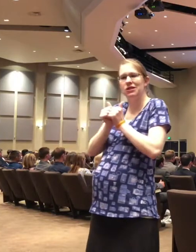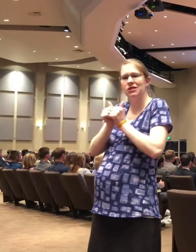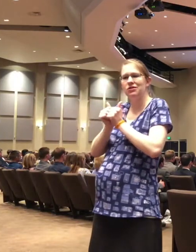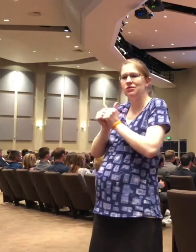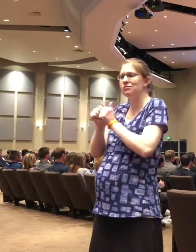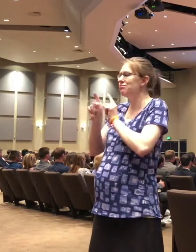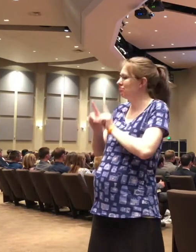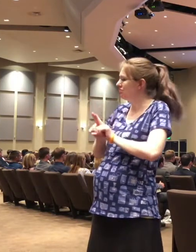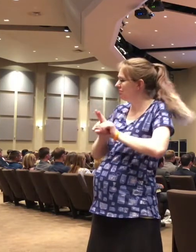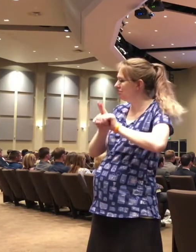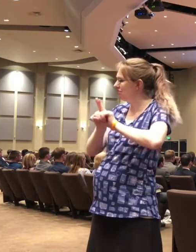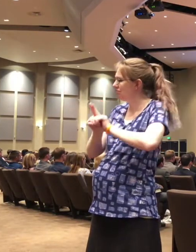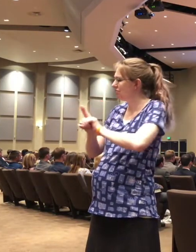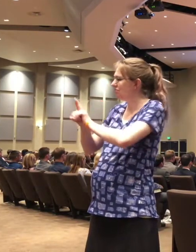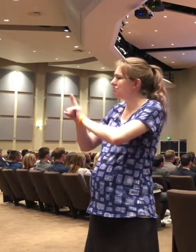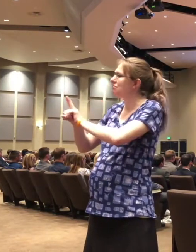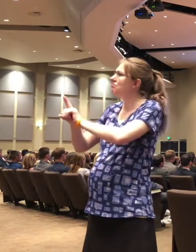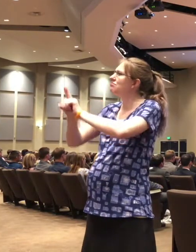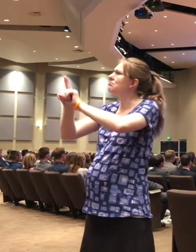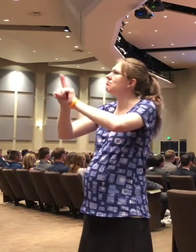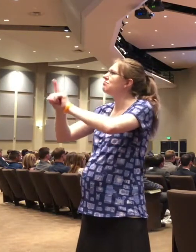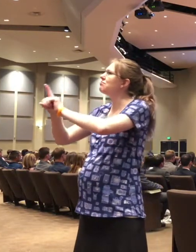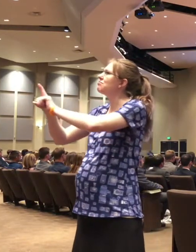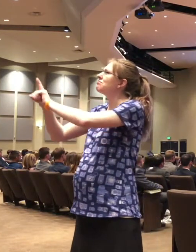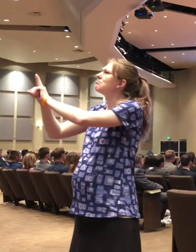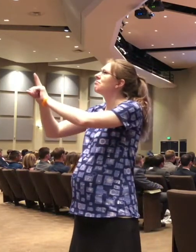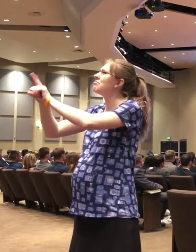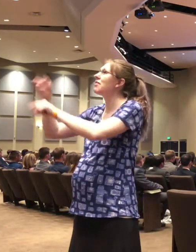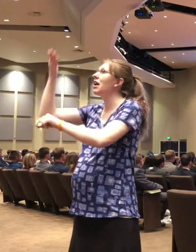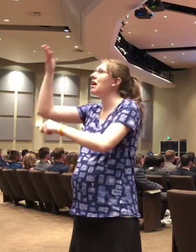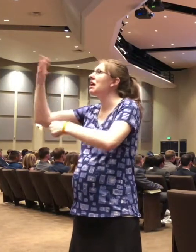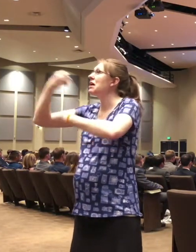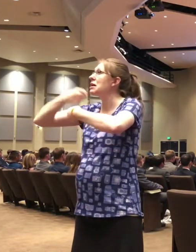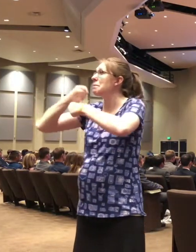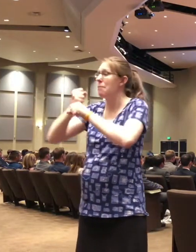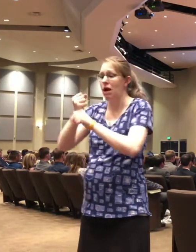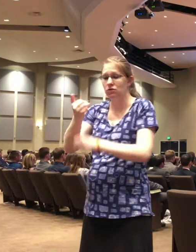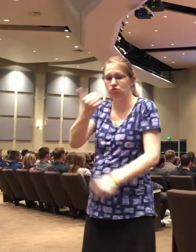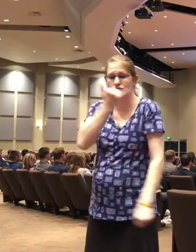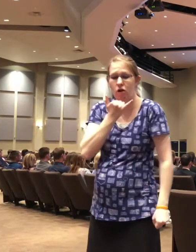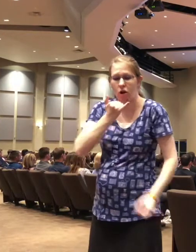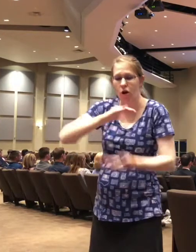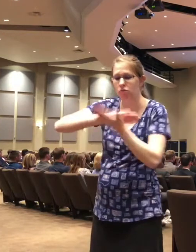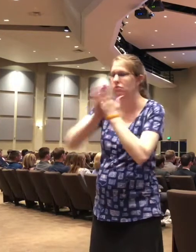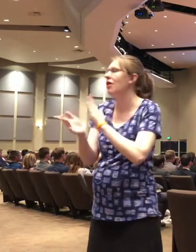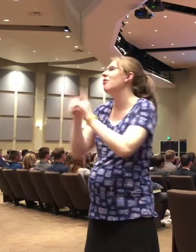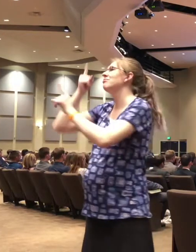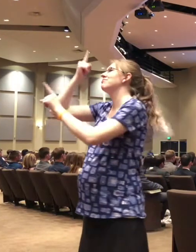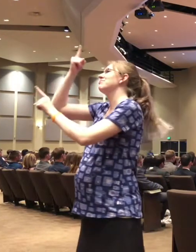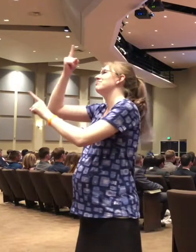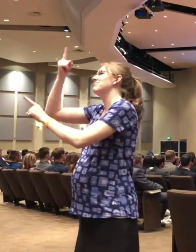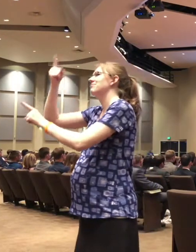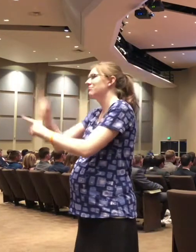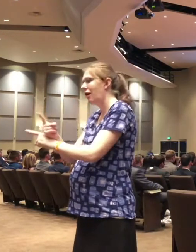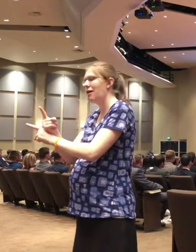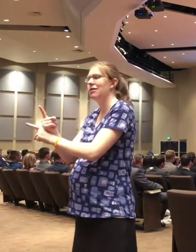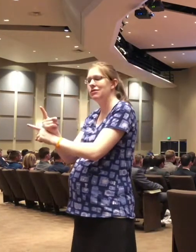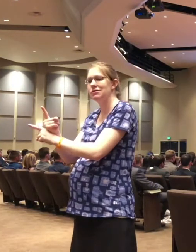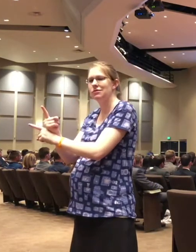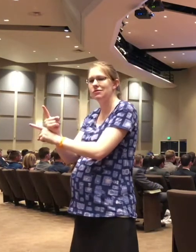make them right. And the God of the good times is still God